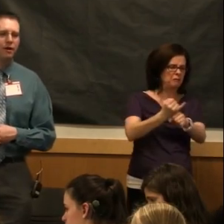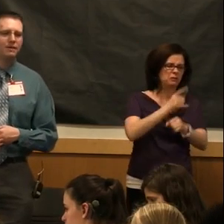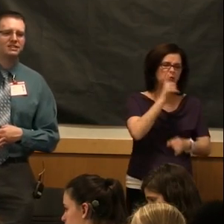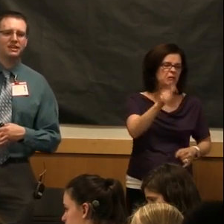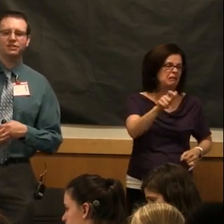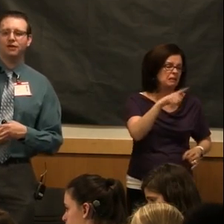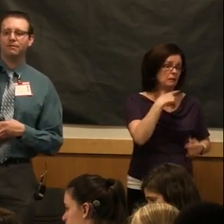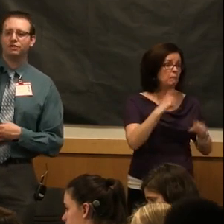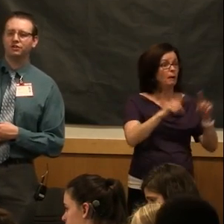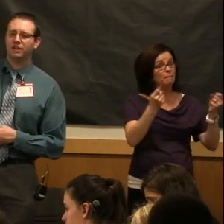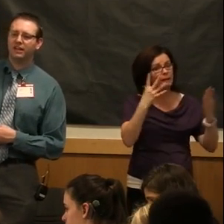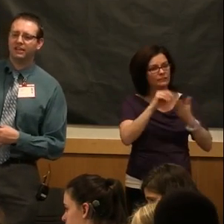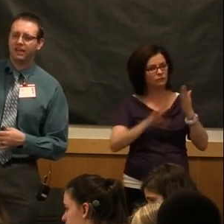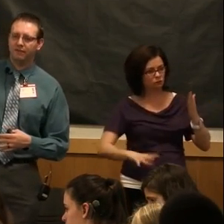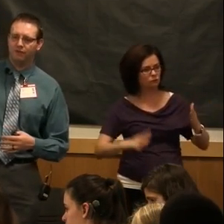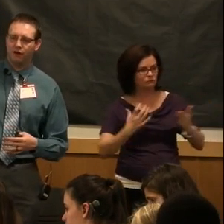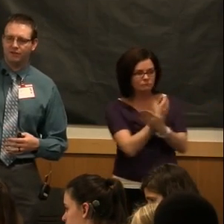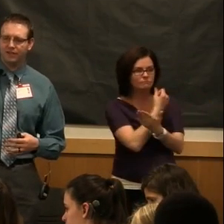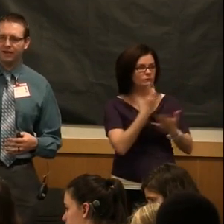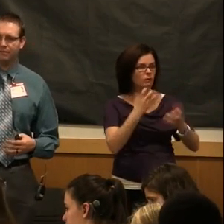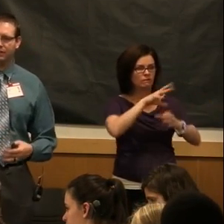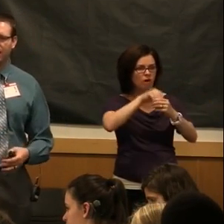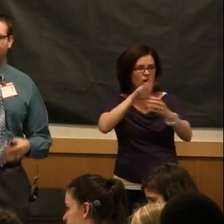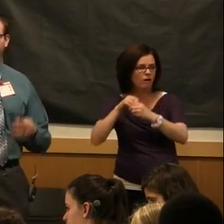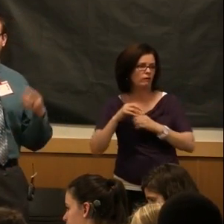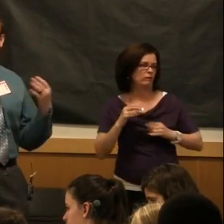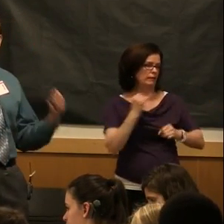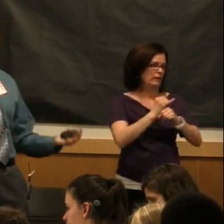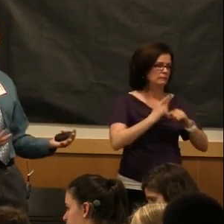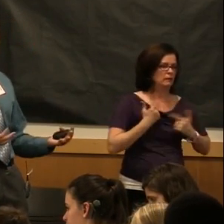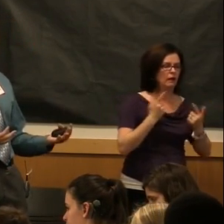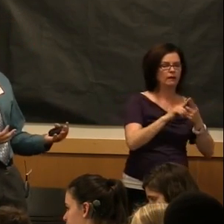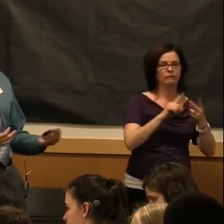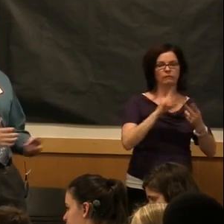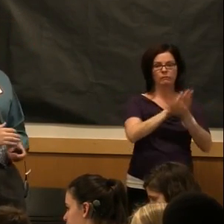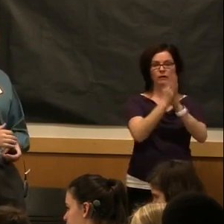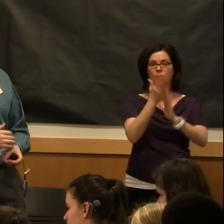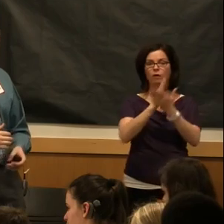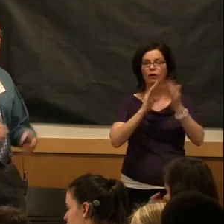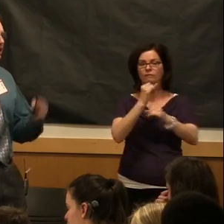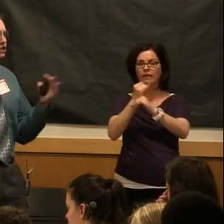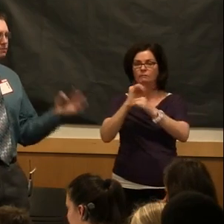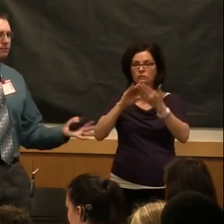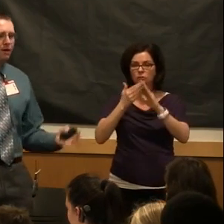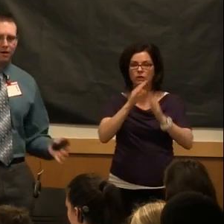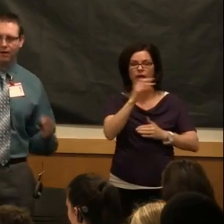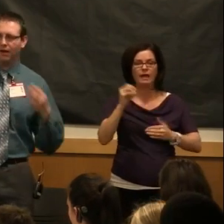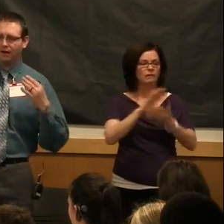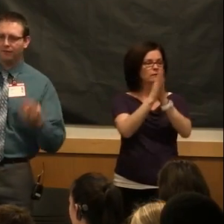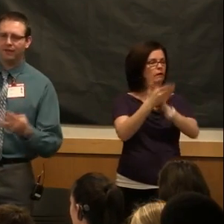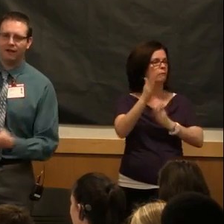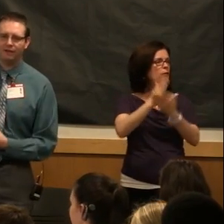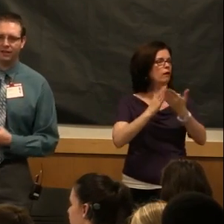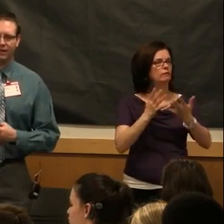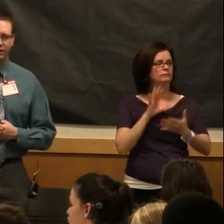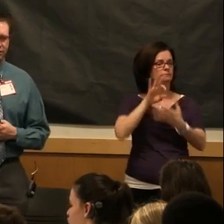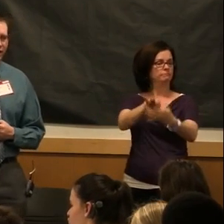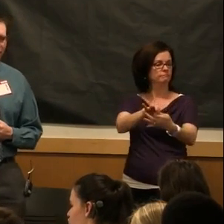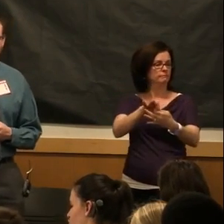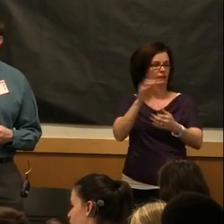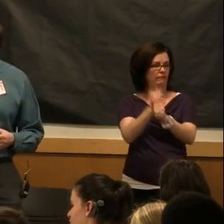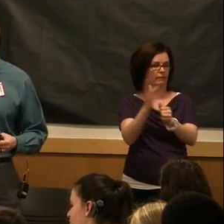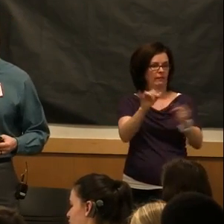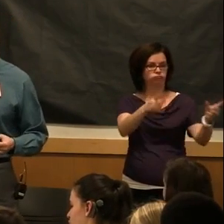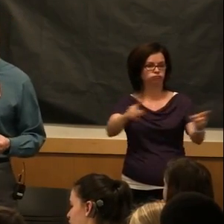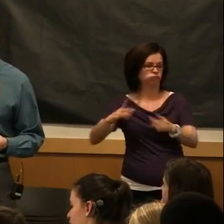do, because that's your opportunity to get involved in campus life, be a part of the campus community, and just be part of everything that